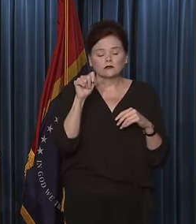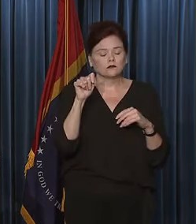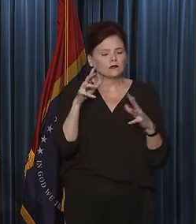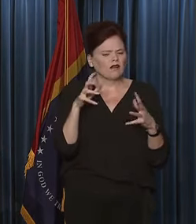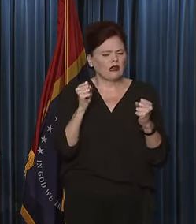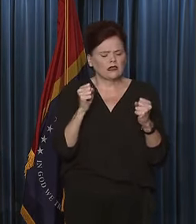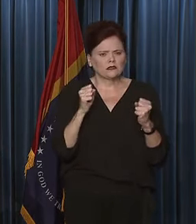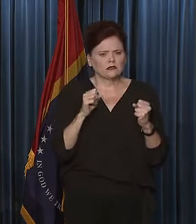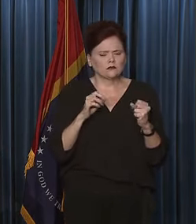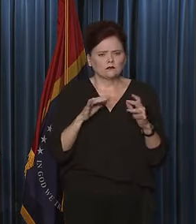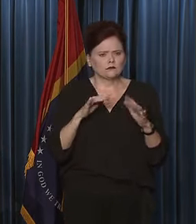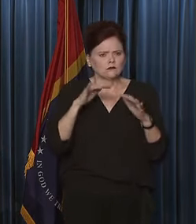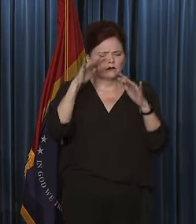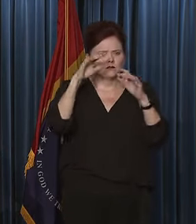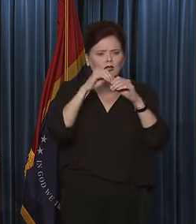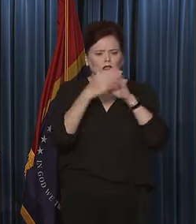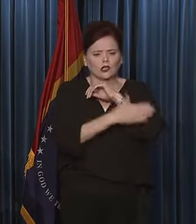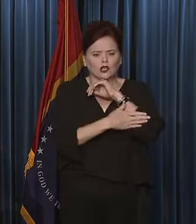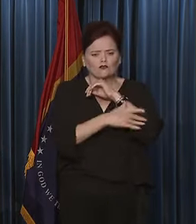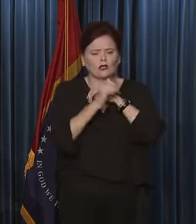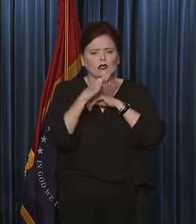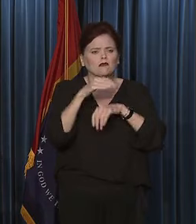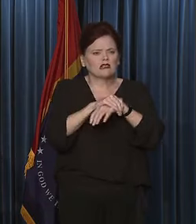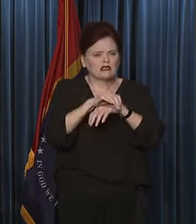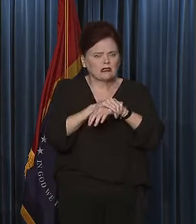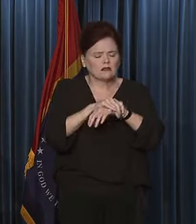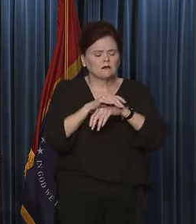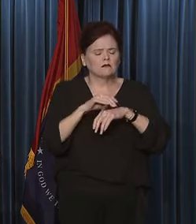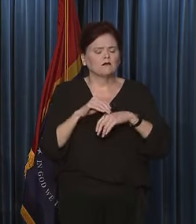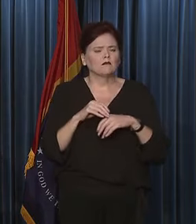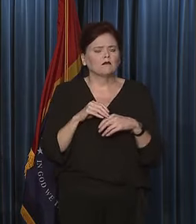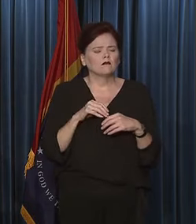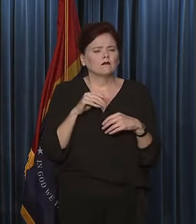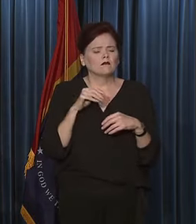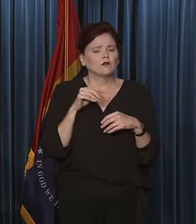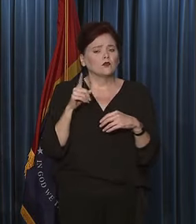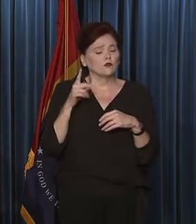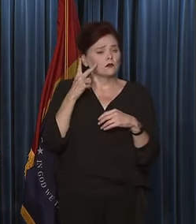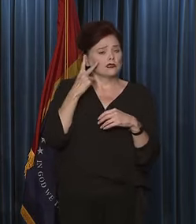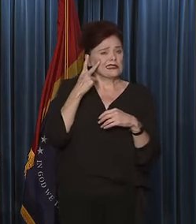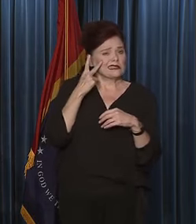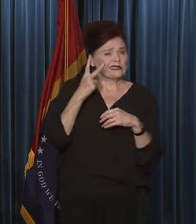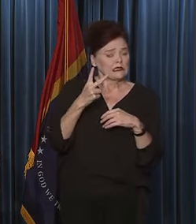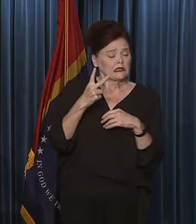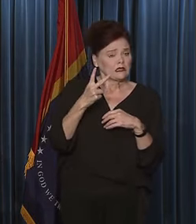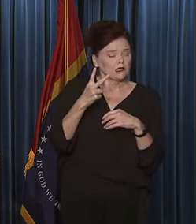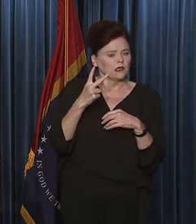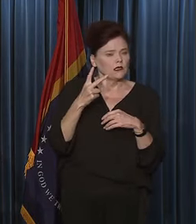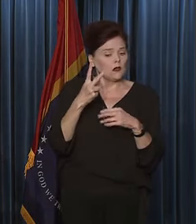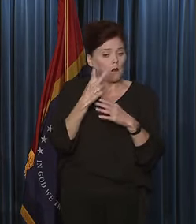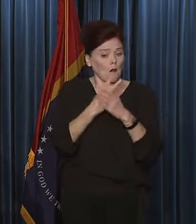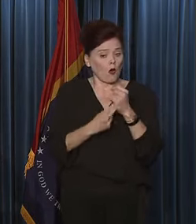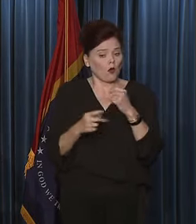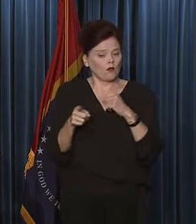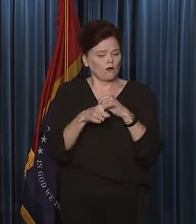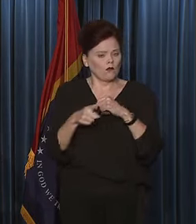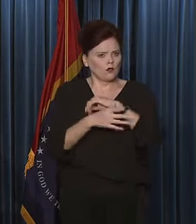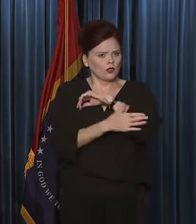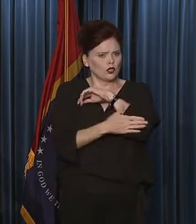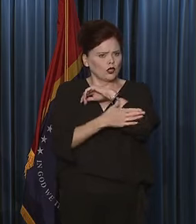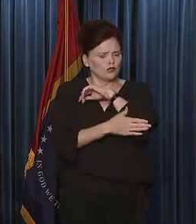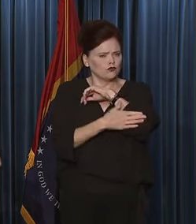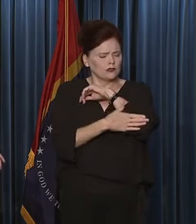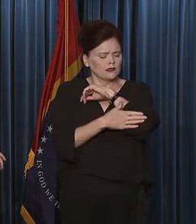in the country of Great Britain. And what you find is in both of those instances,